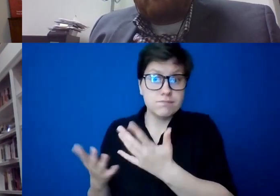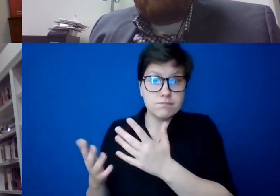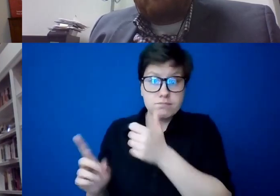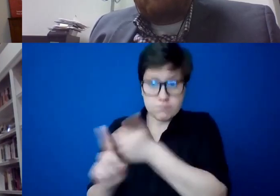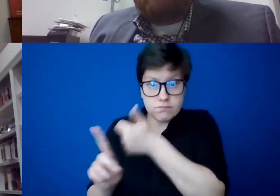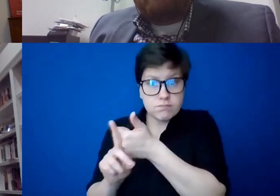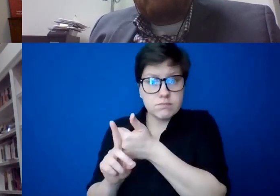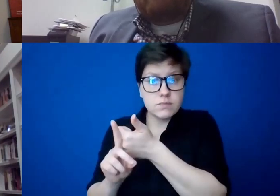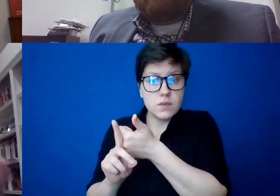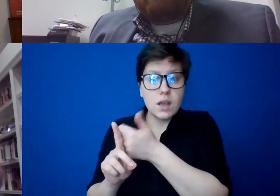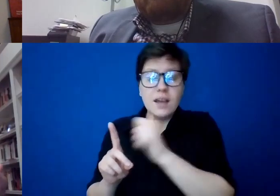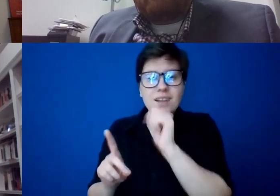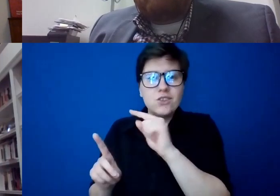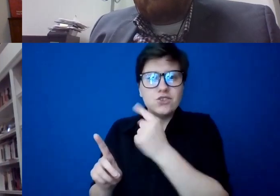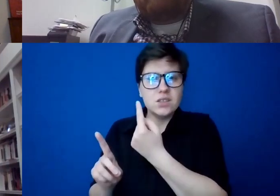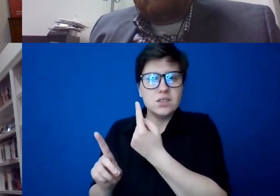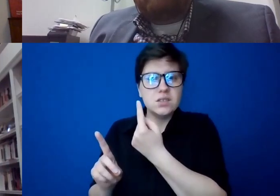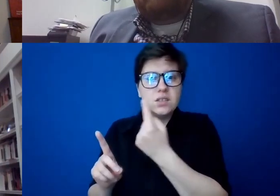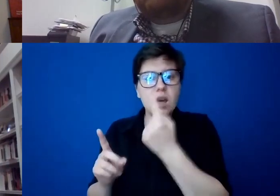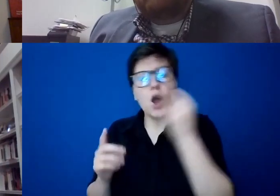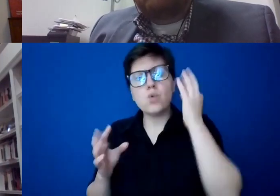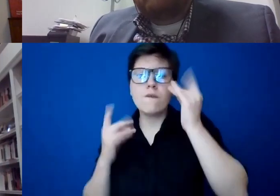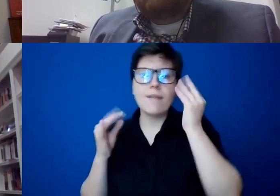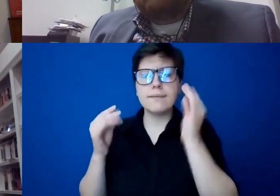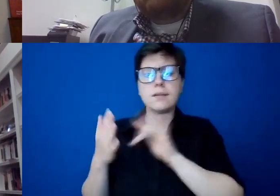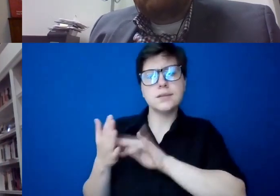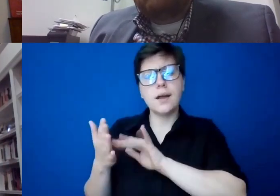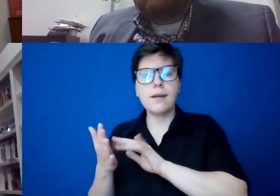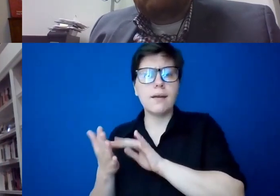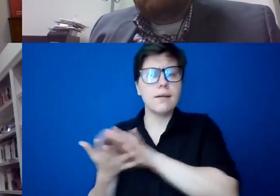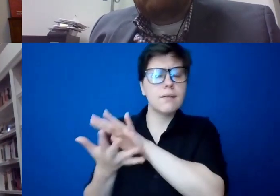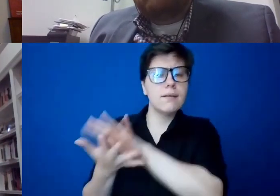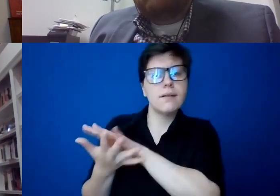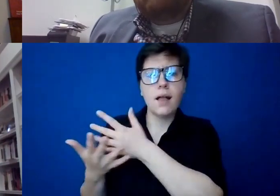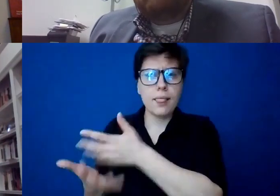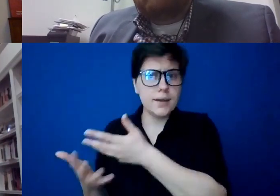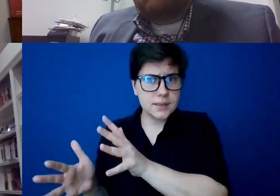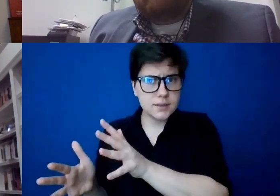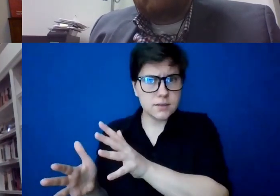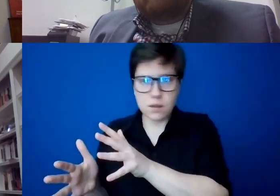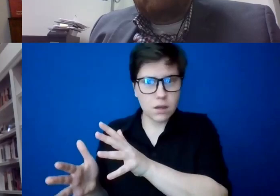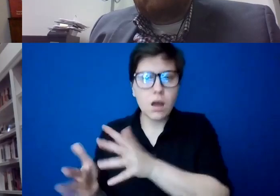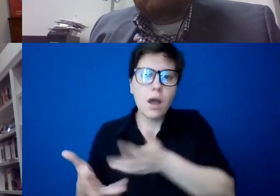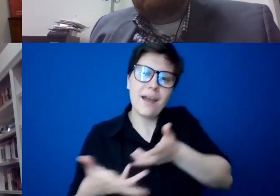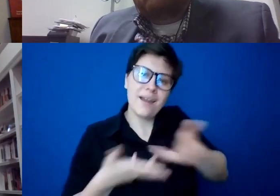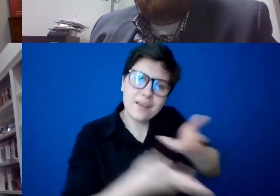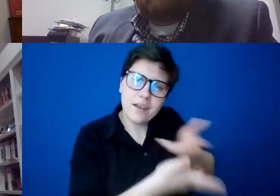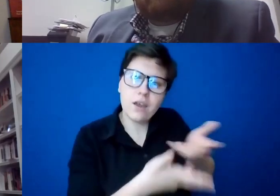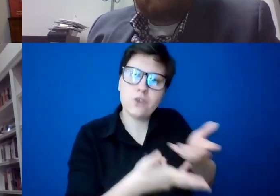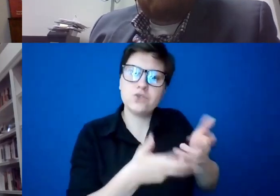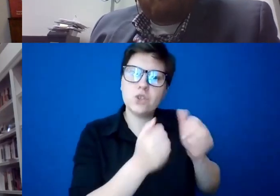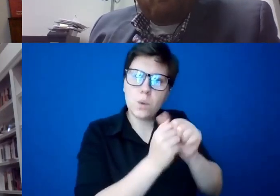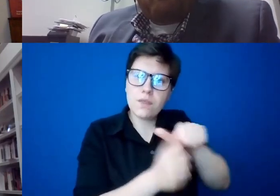is not just reflecting on, on his study and scholarship, but actually is engaged in the life of those students